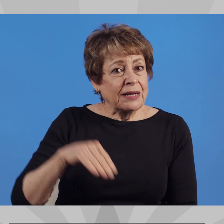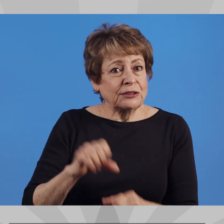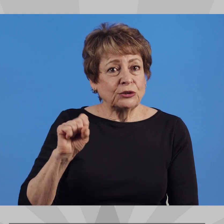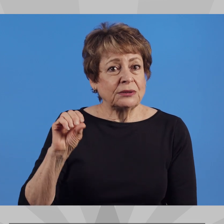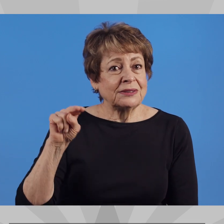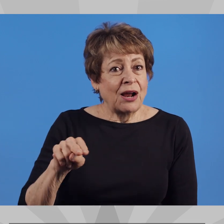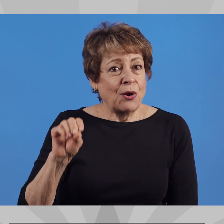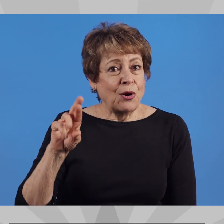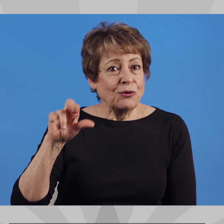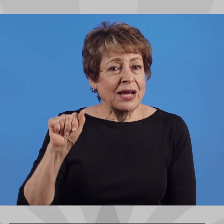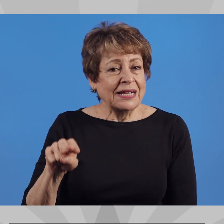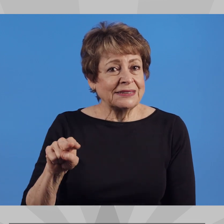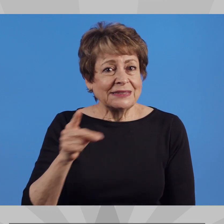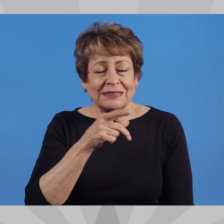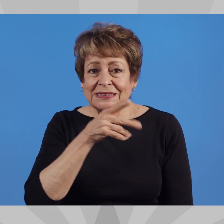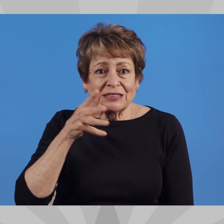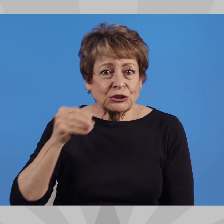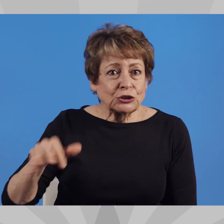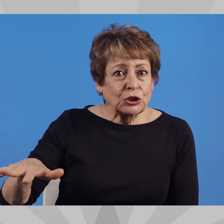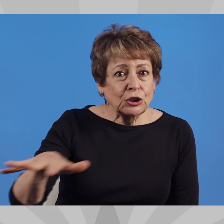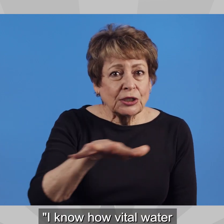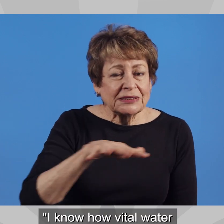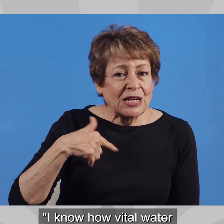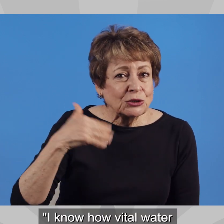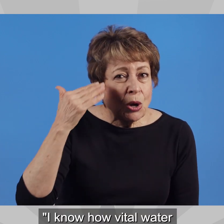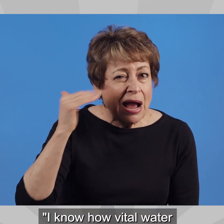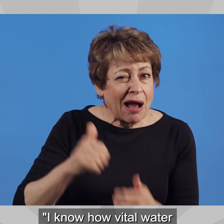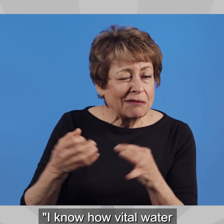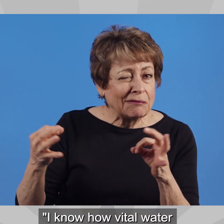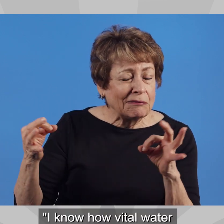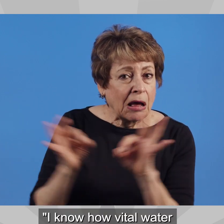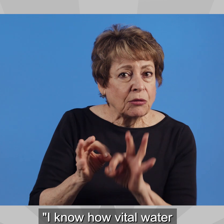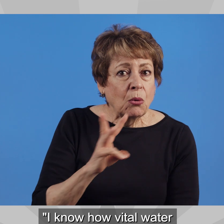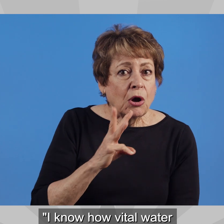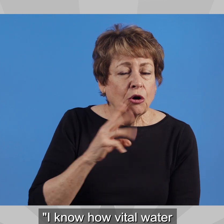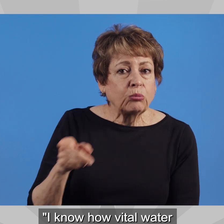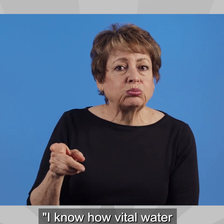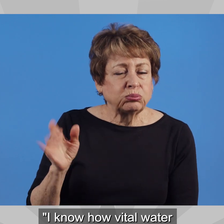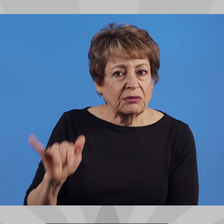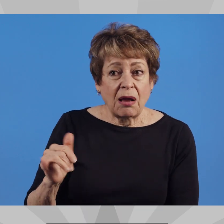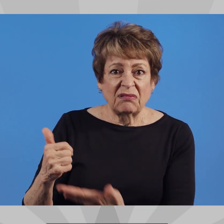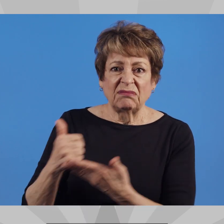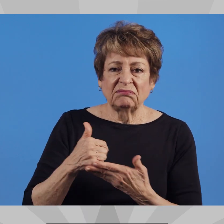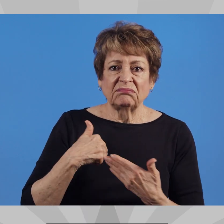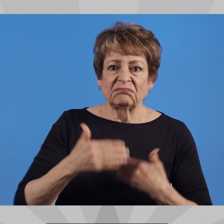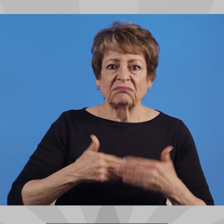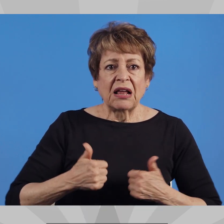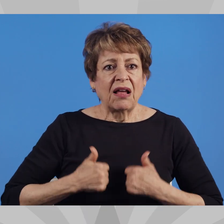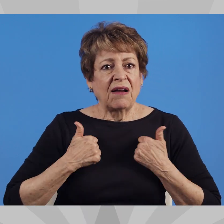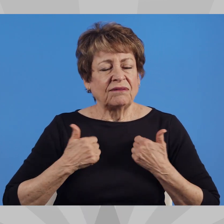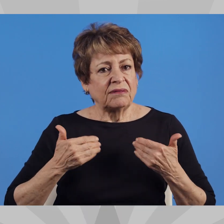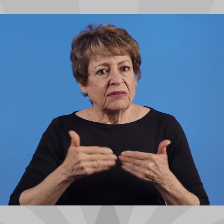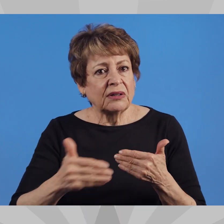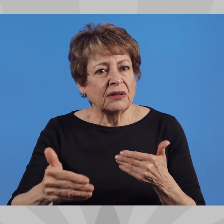I grew up in the Sonoran Desert. I know how vital water is for our way of life and economy here.